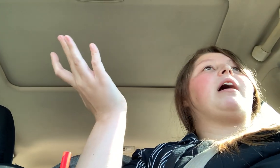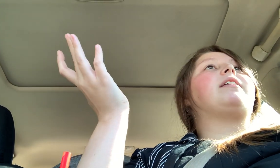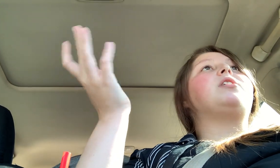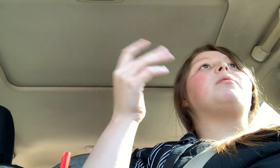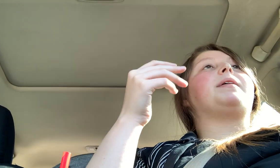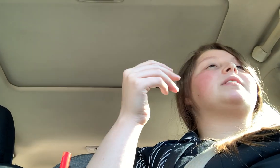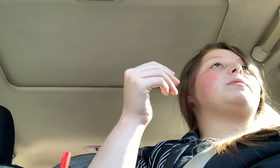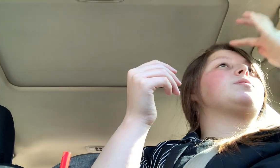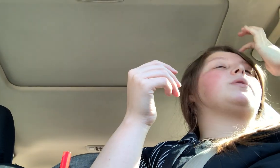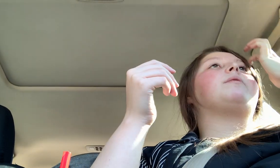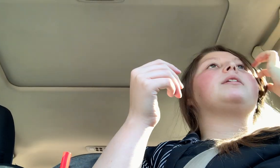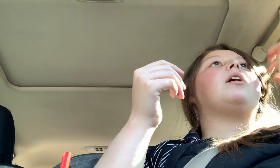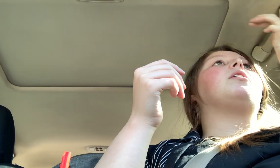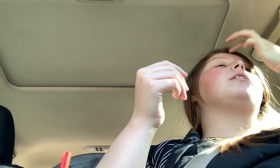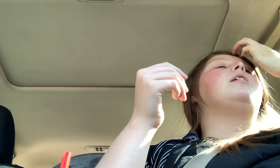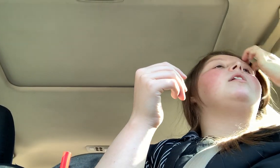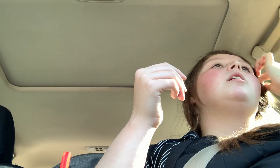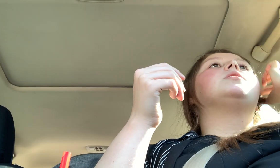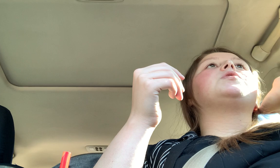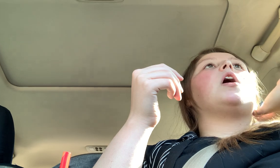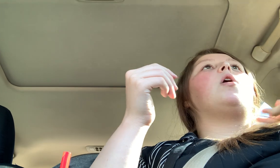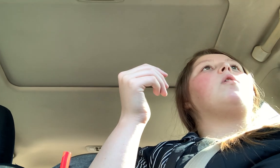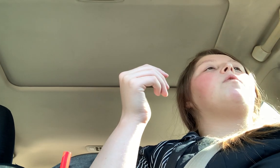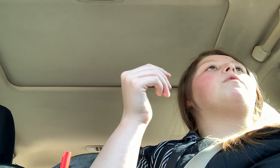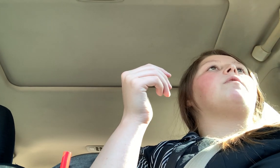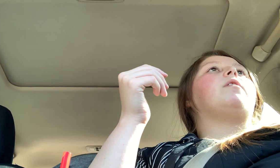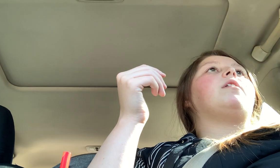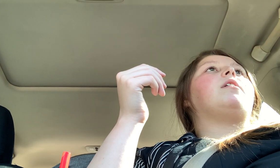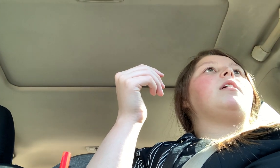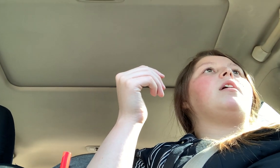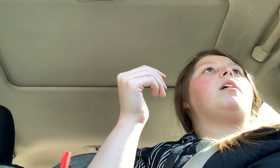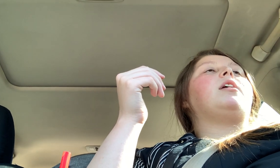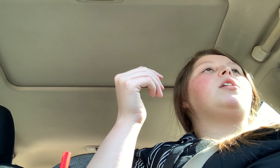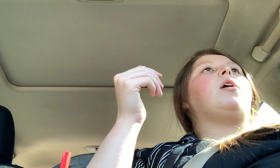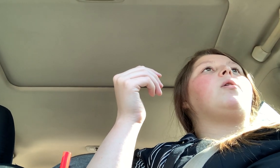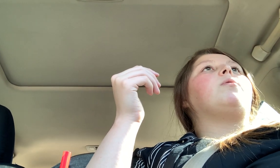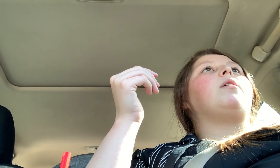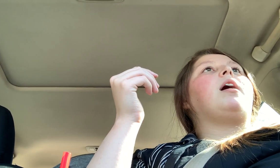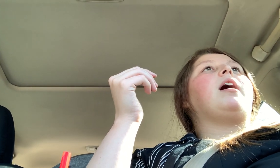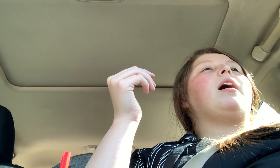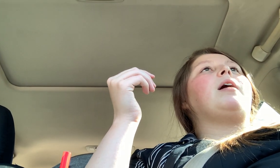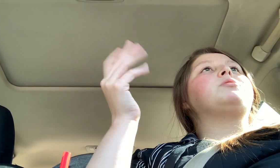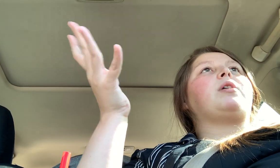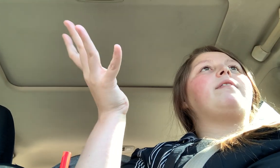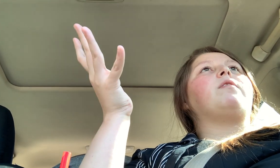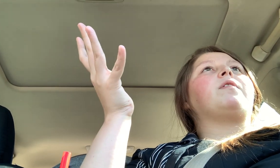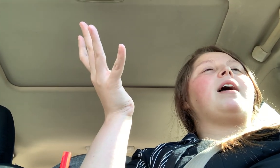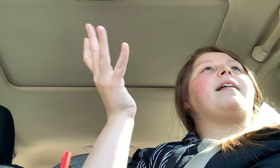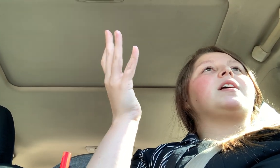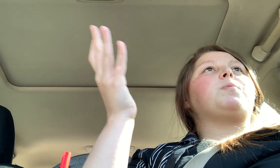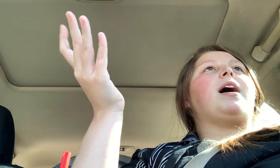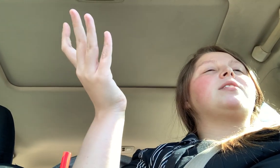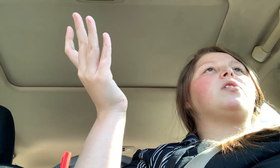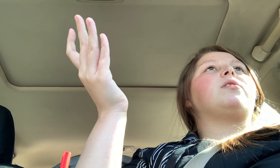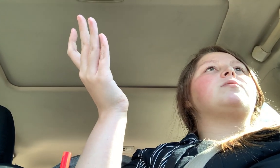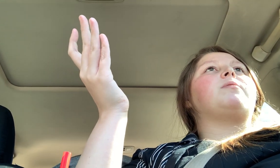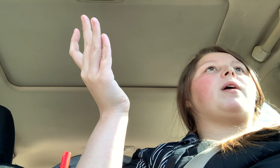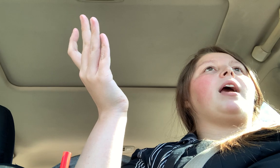know how they do it because it was really, really hard. So, you know, I was grateful for that. That's why I started losing weight.